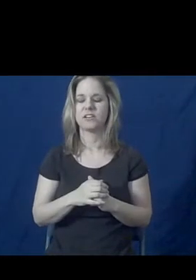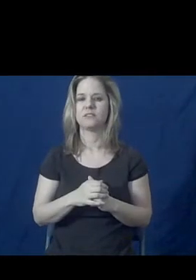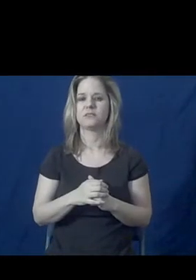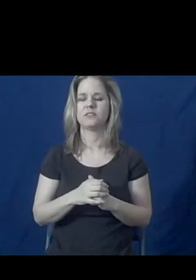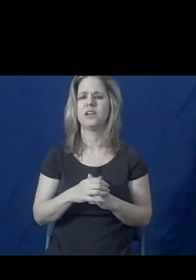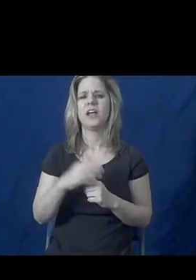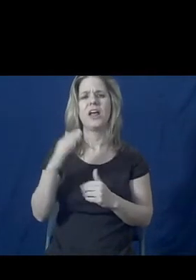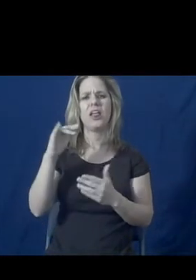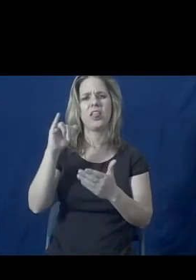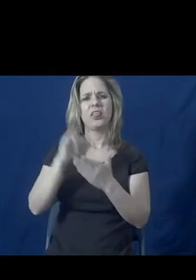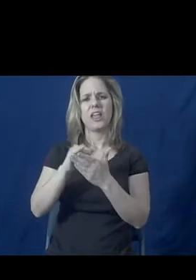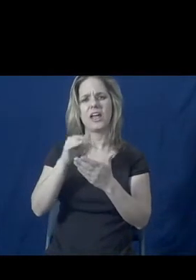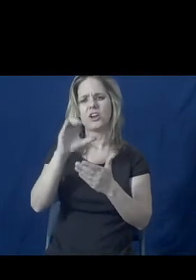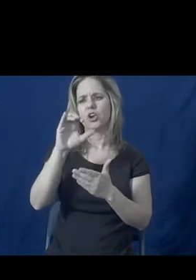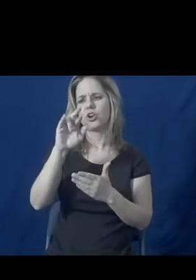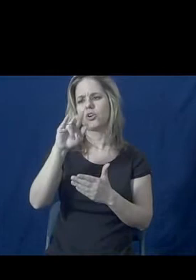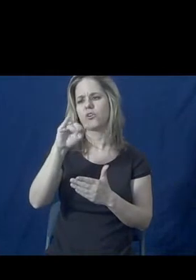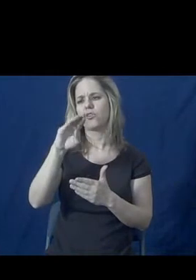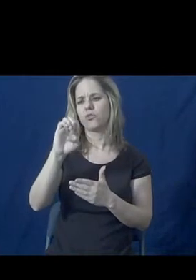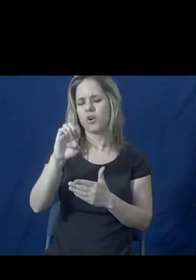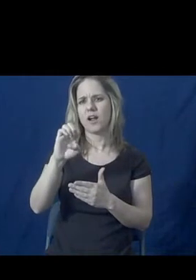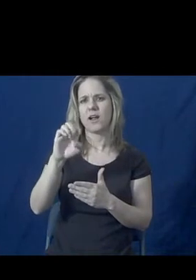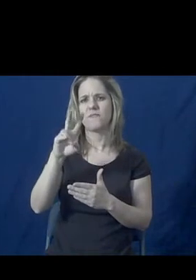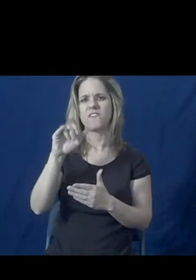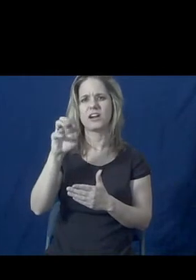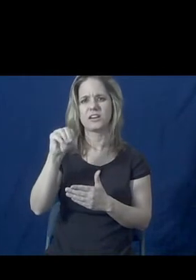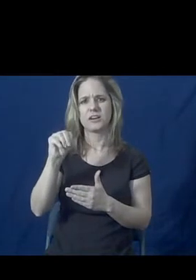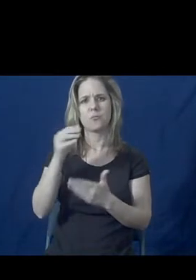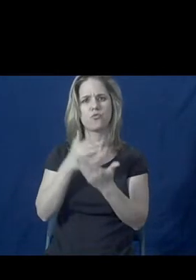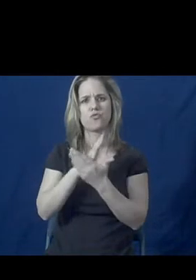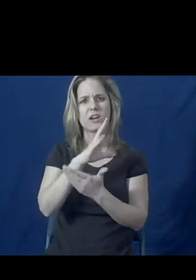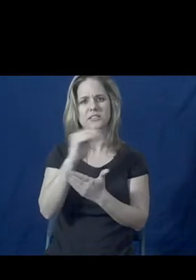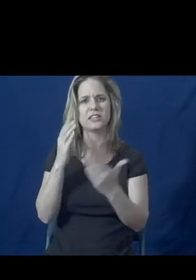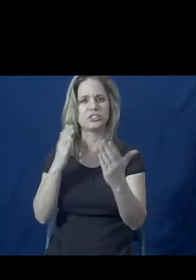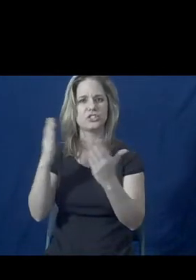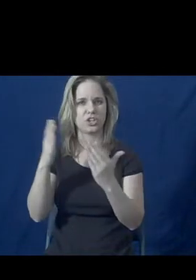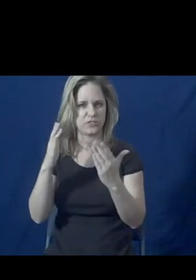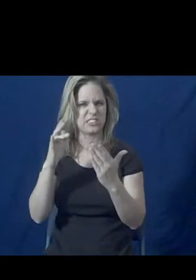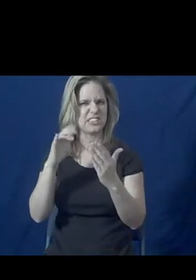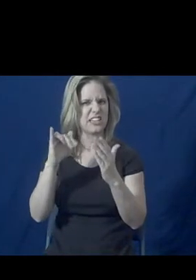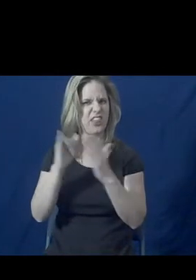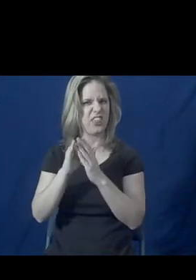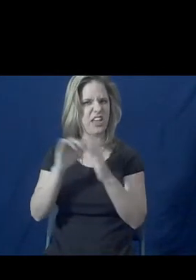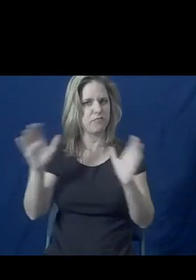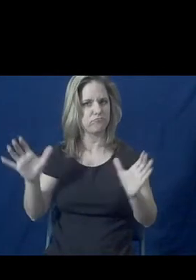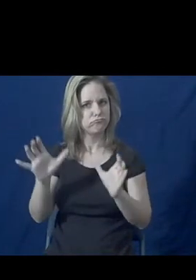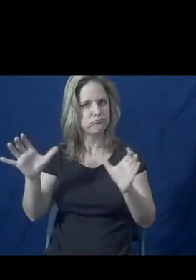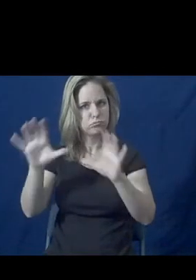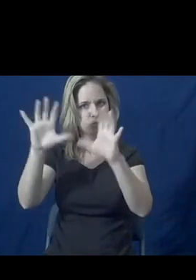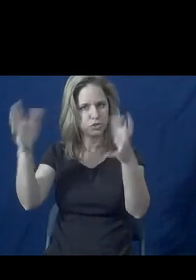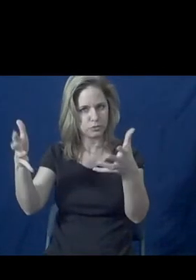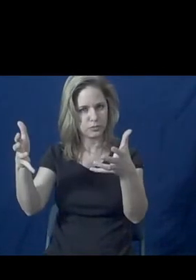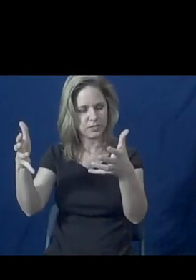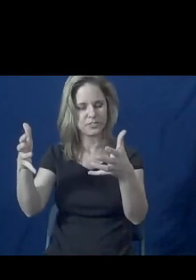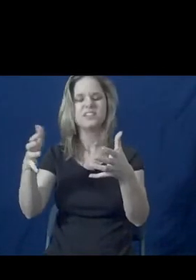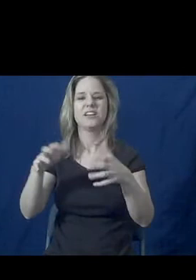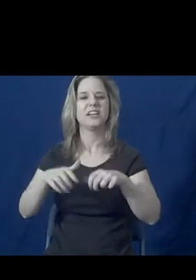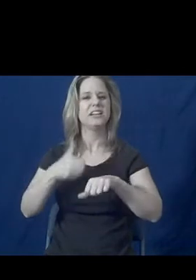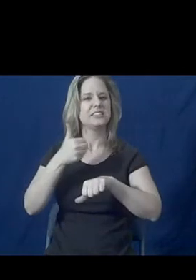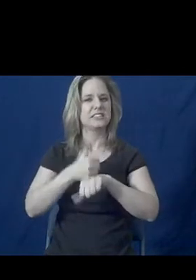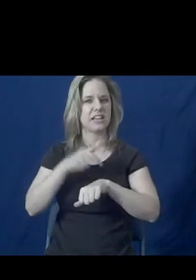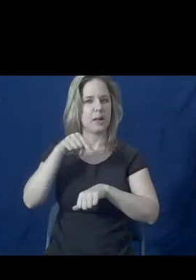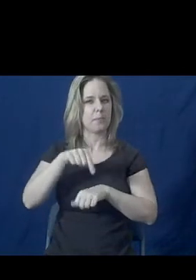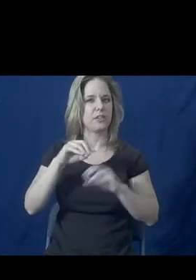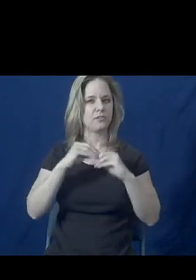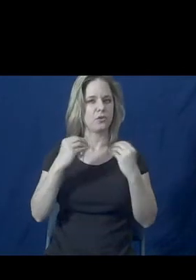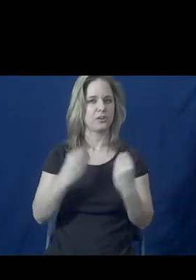NOVA emerged out of the Crime Victims' Rights and Services movement and then institutionalized, in a sense, into an